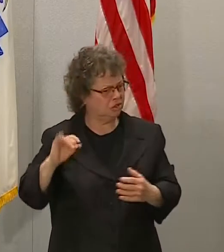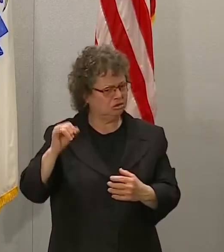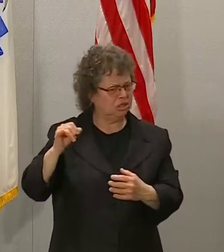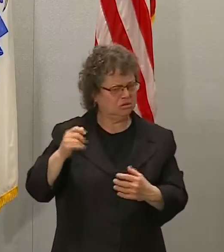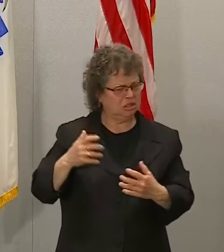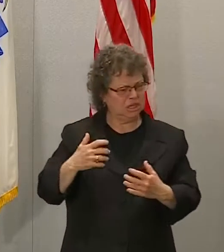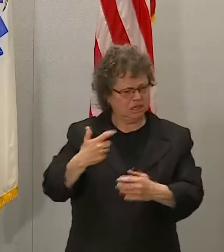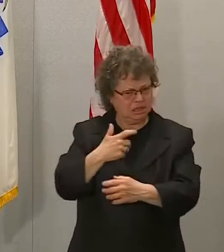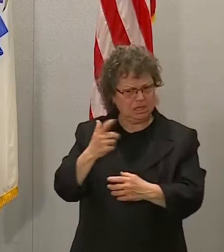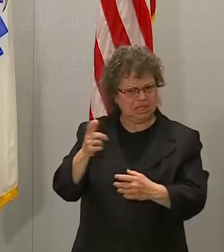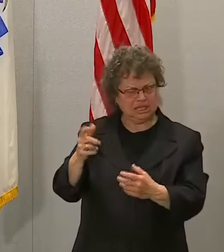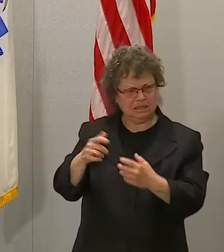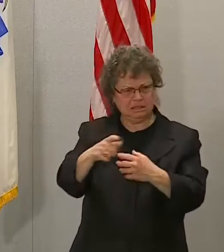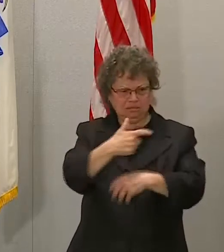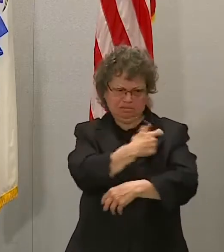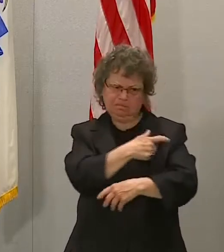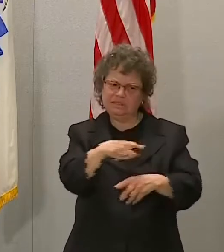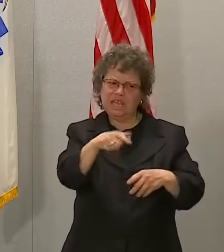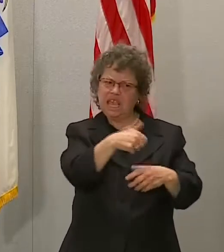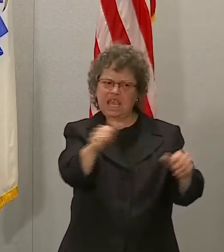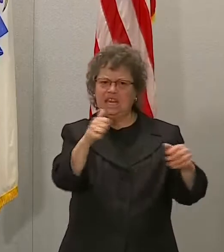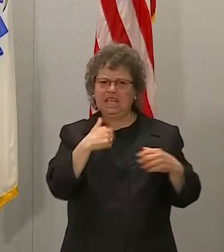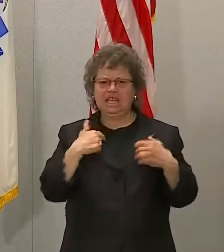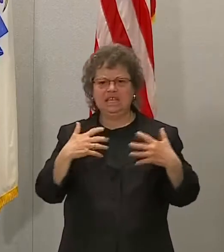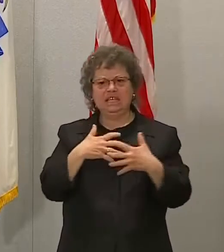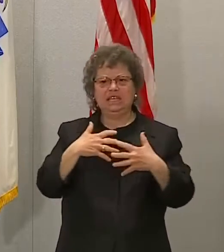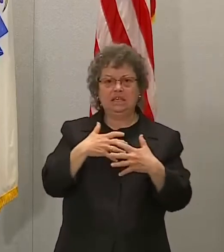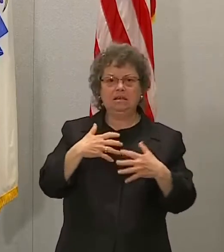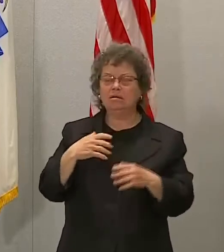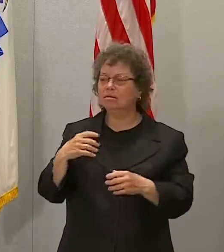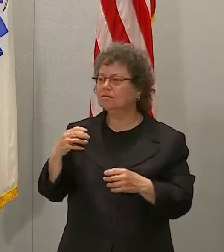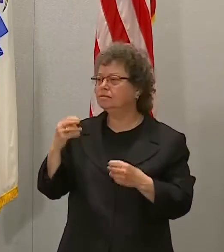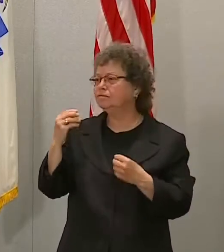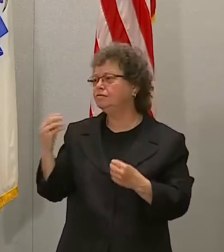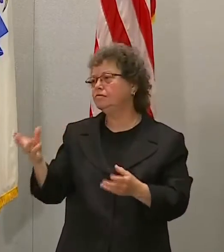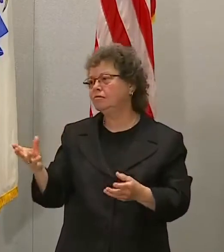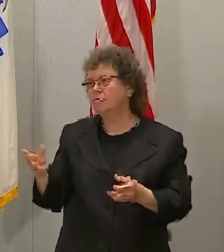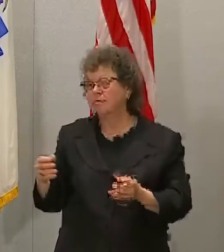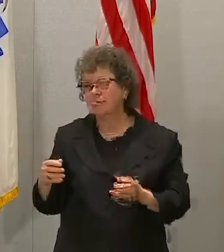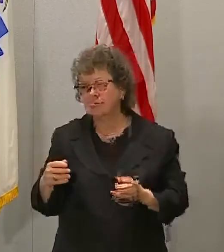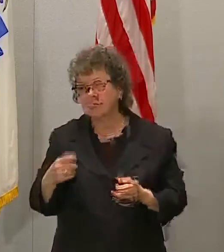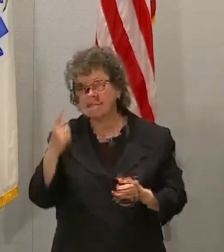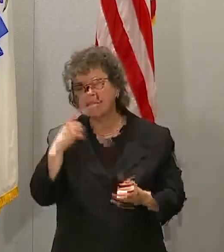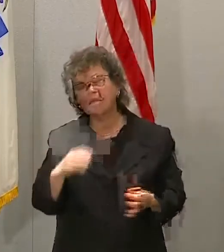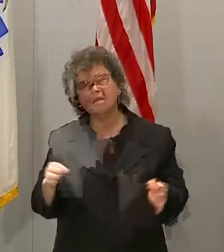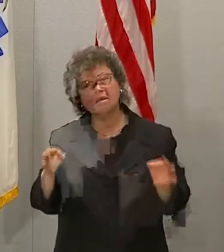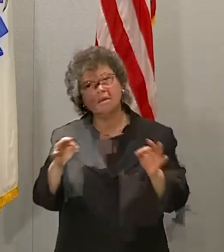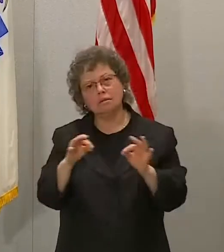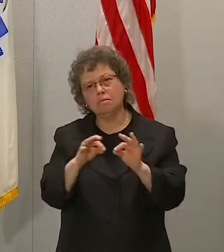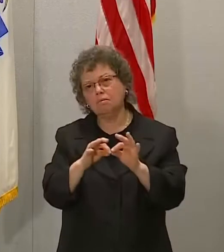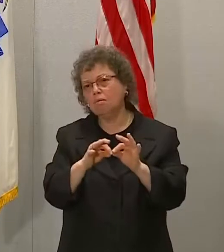for me? I think the most important thing I can say about vaccinations generally is